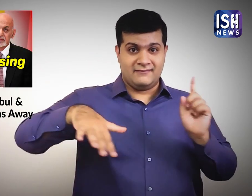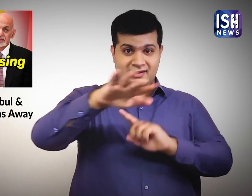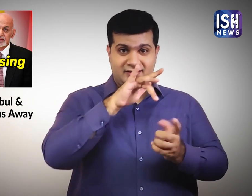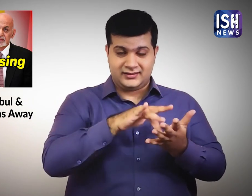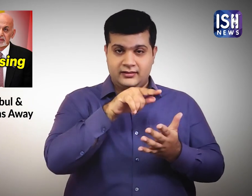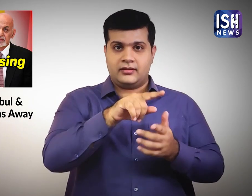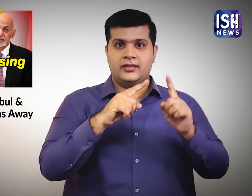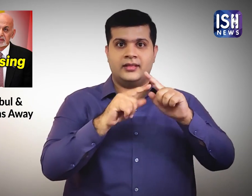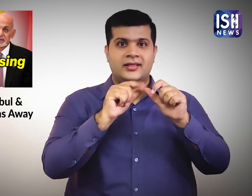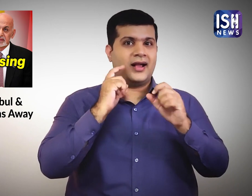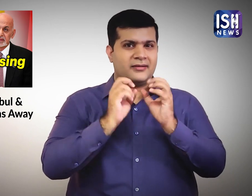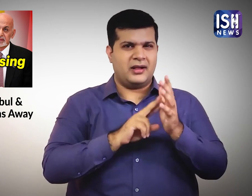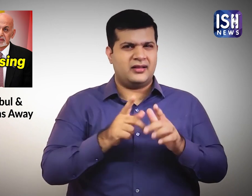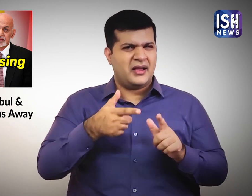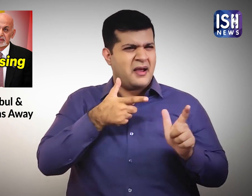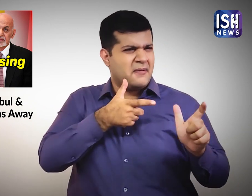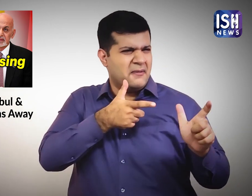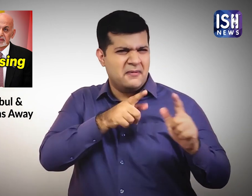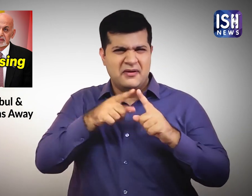to expel the Taliban from Kabul.